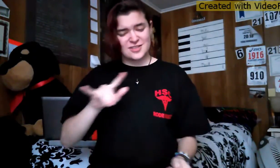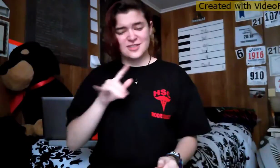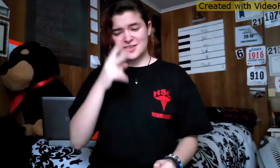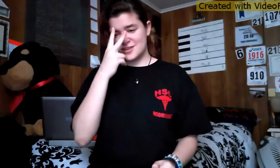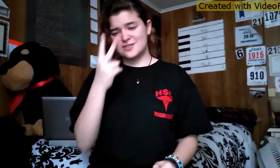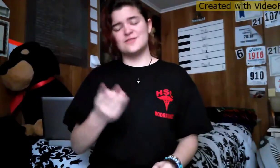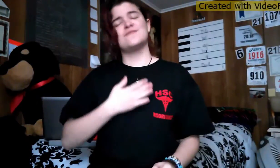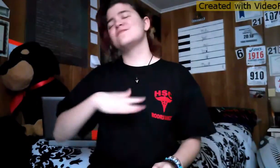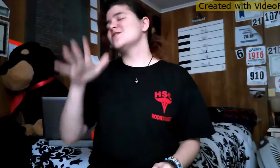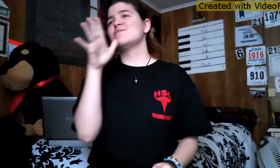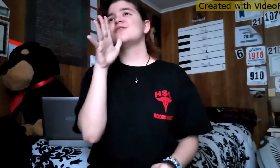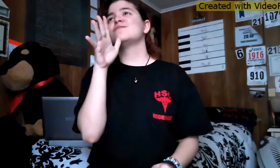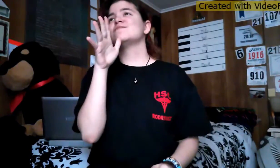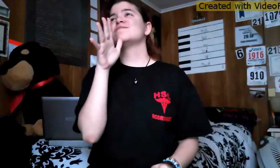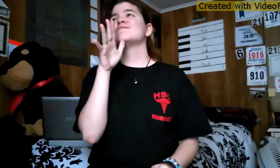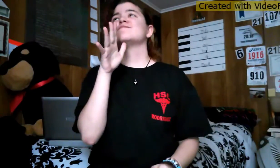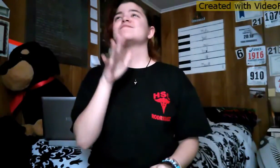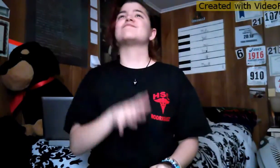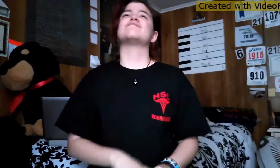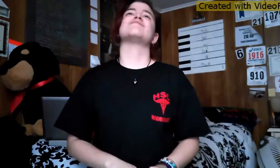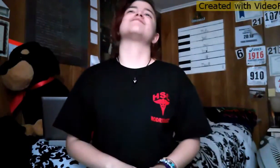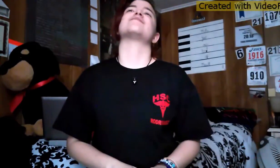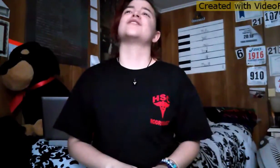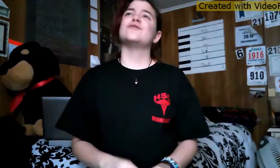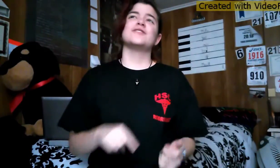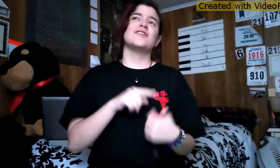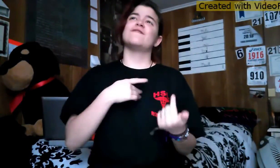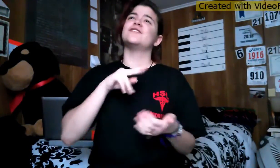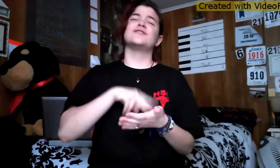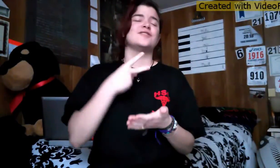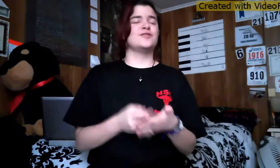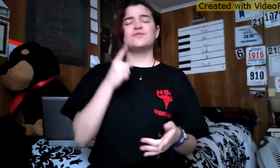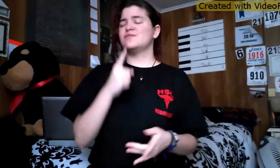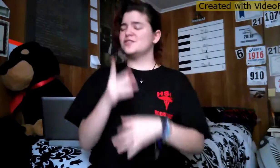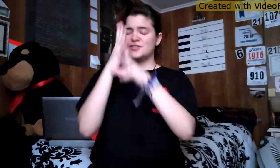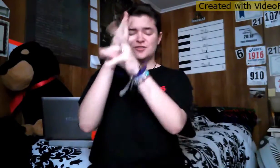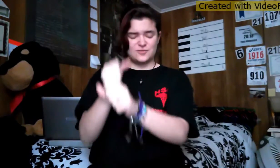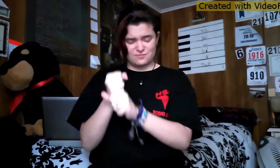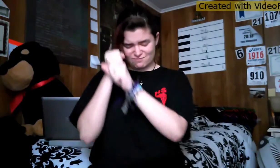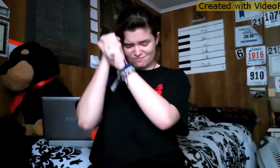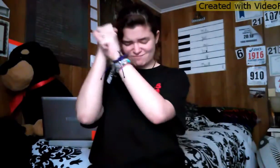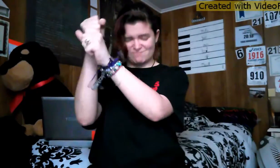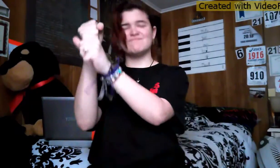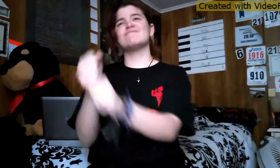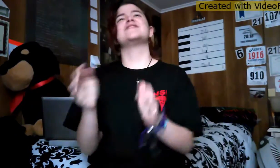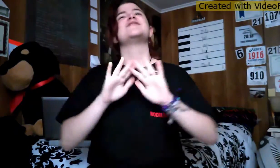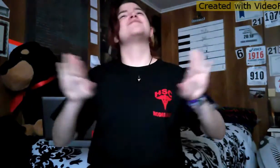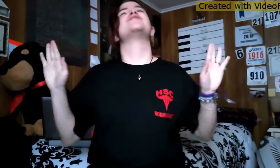the shape of my mom When I fell down, you'd be there holding me up Spread your